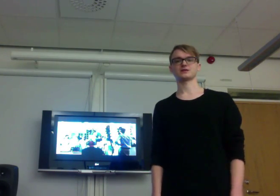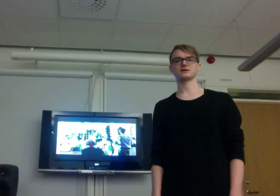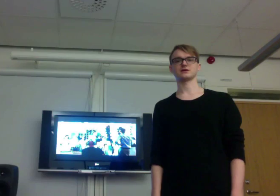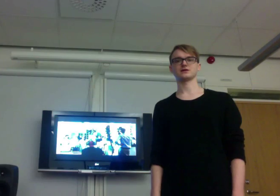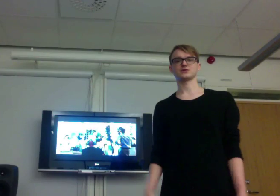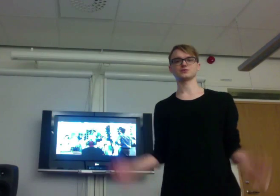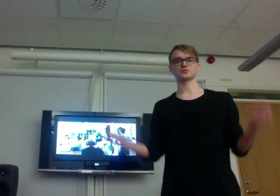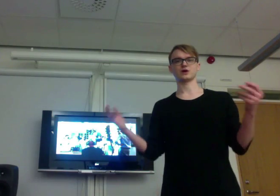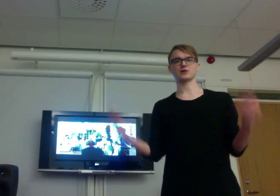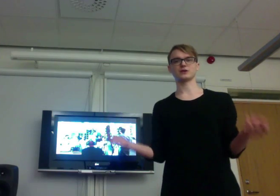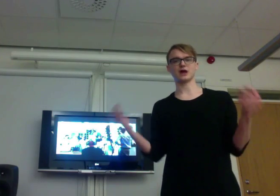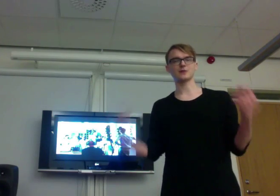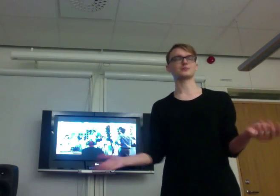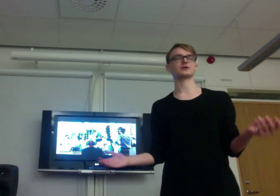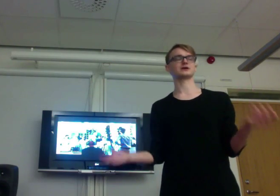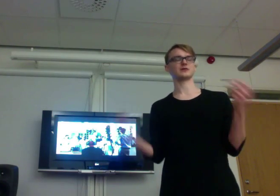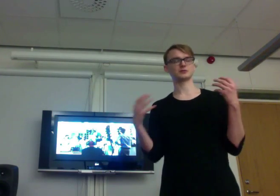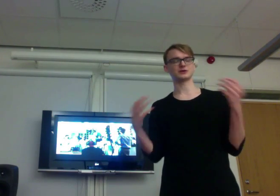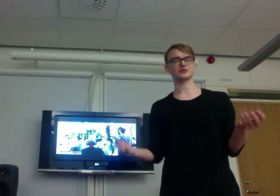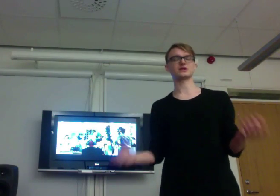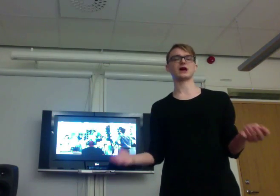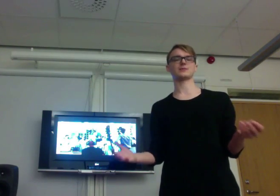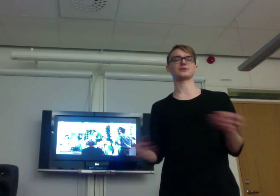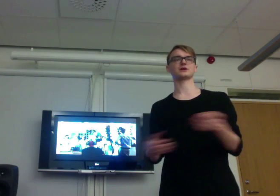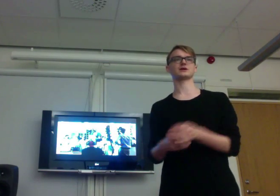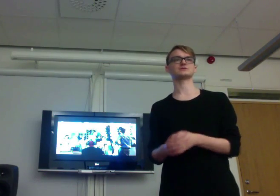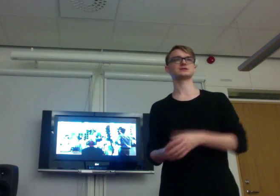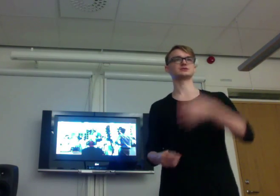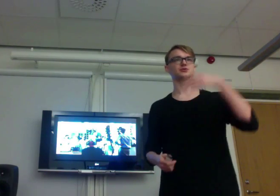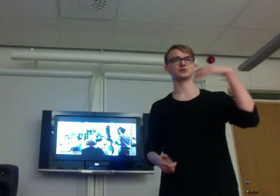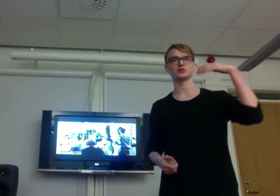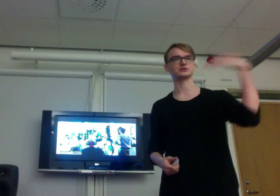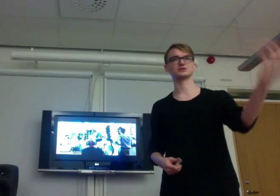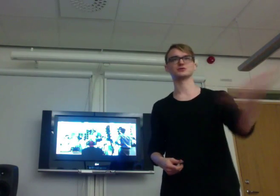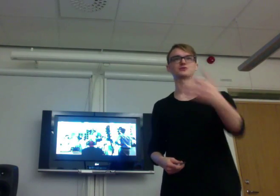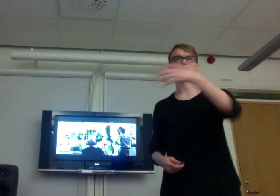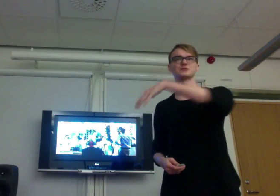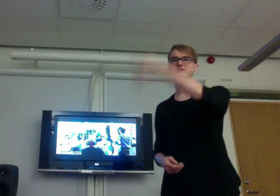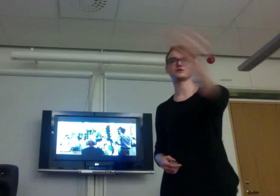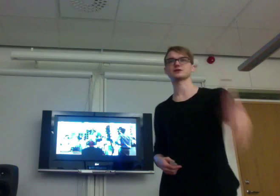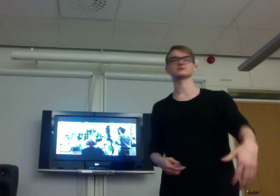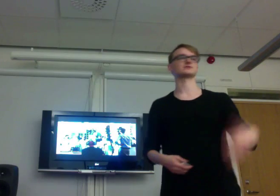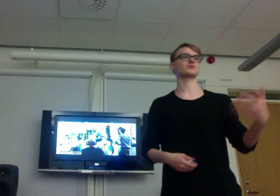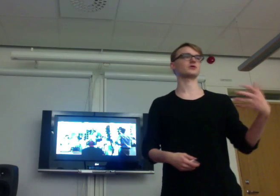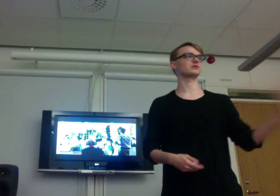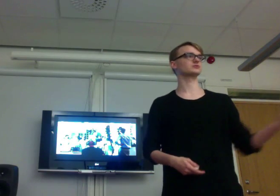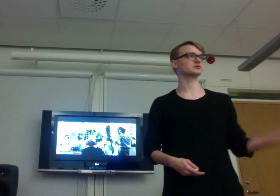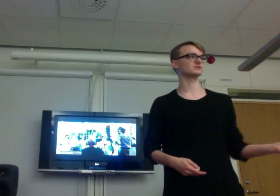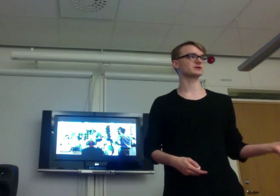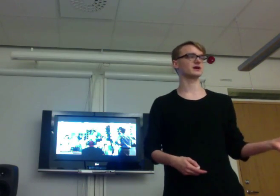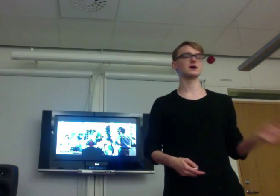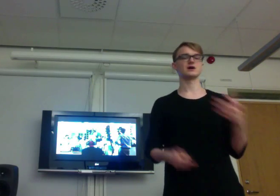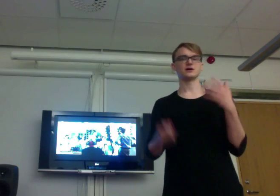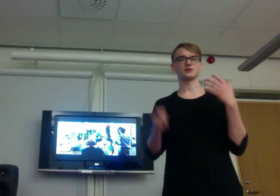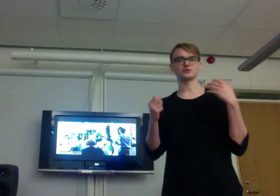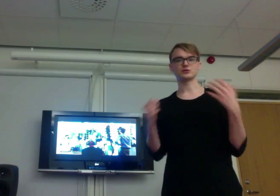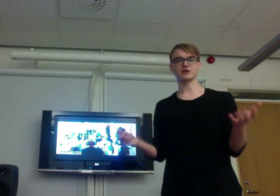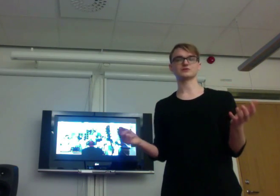And I will be really happy, since you're going to do different kinds of working with cross-media, we'd love to